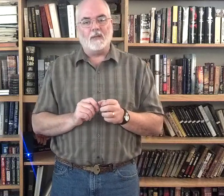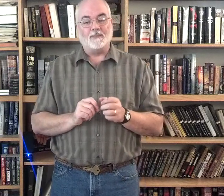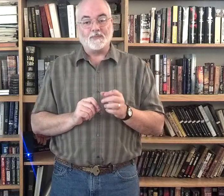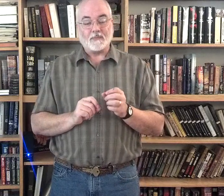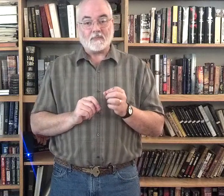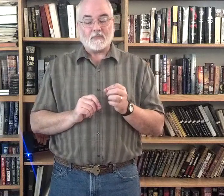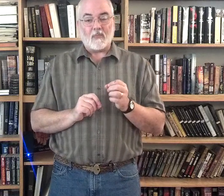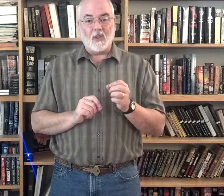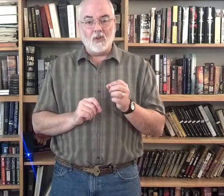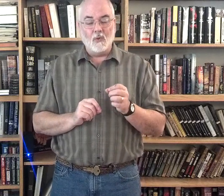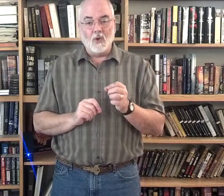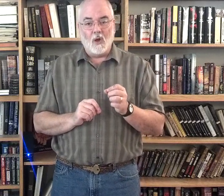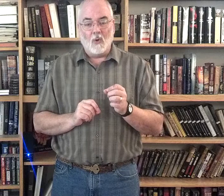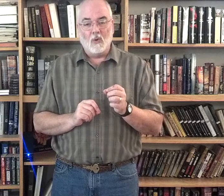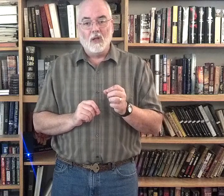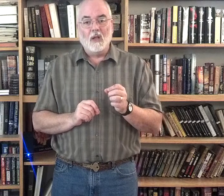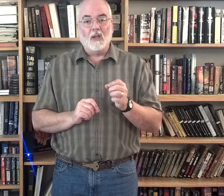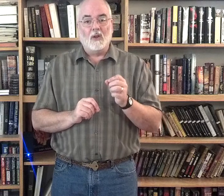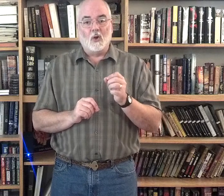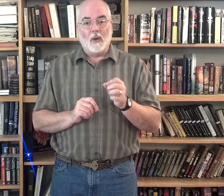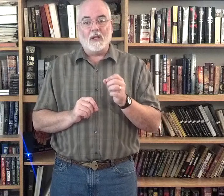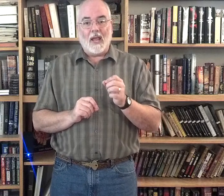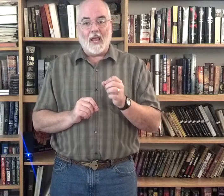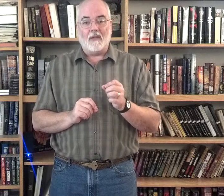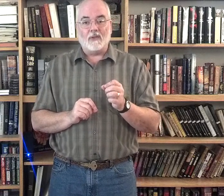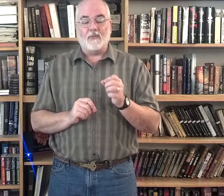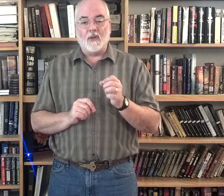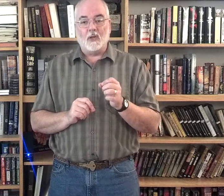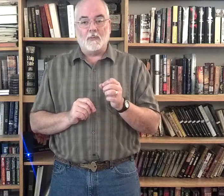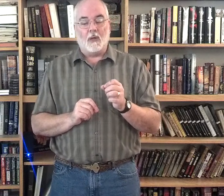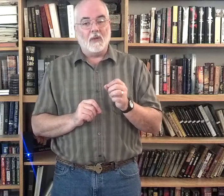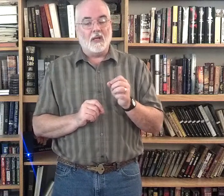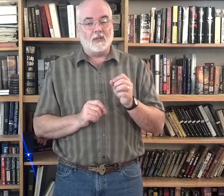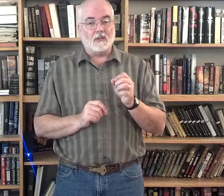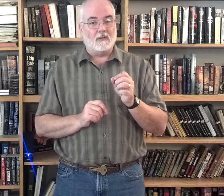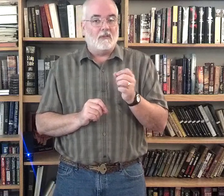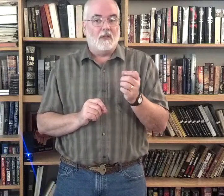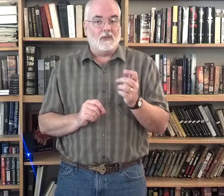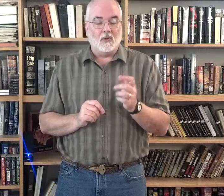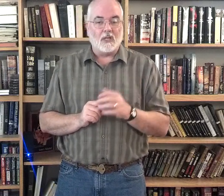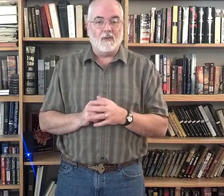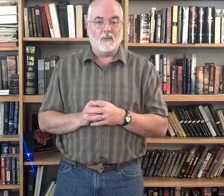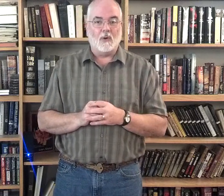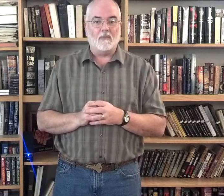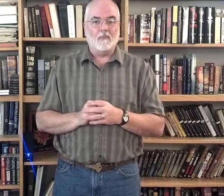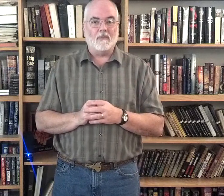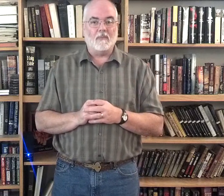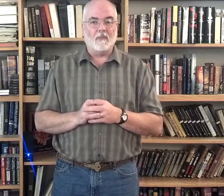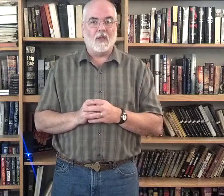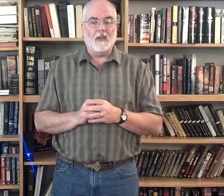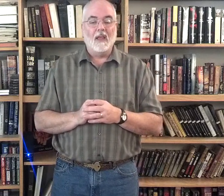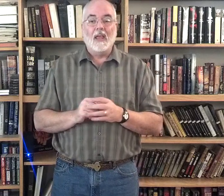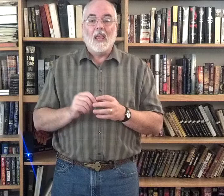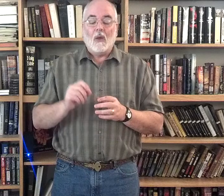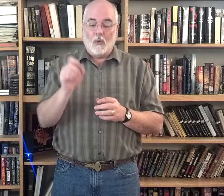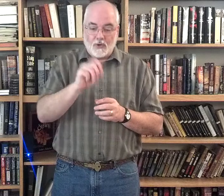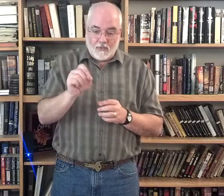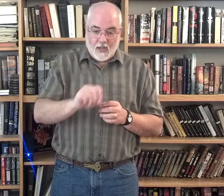you know you're going to have to fingerspell because there's no sign for. Okay? Once you've done